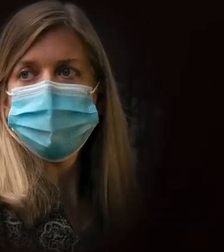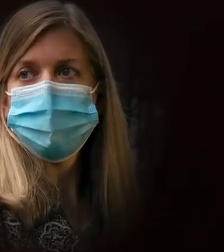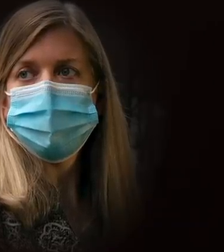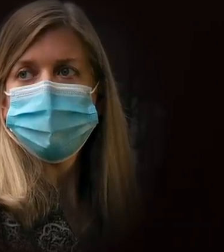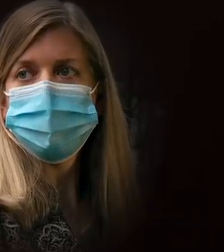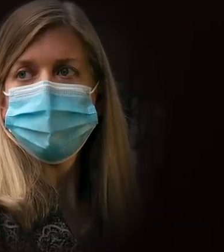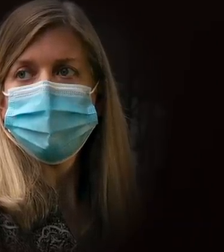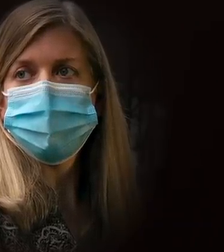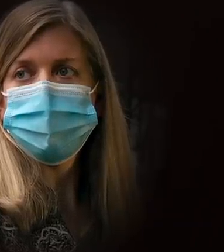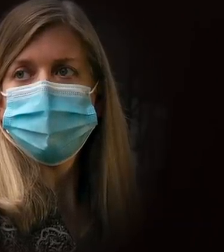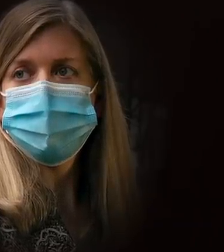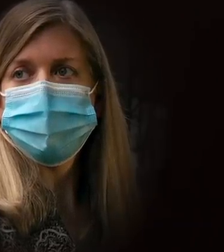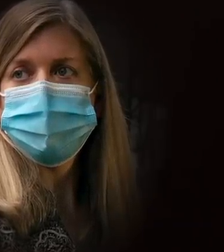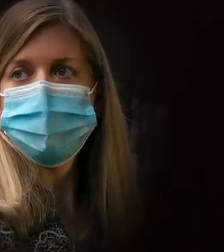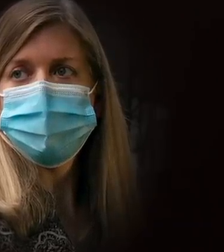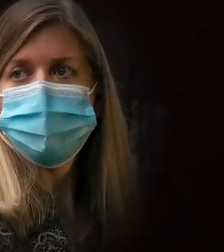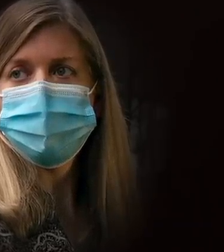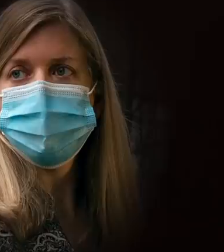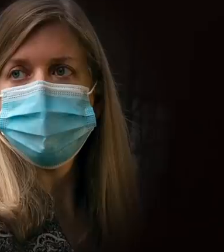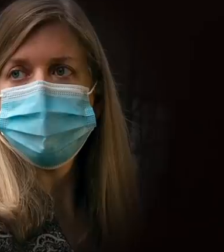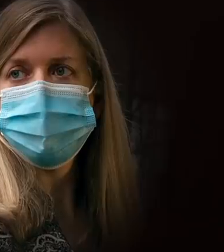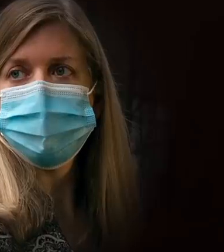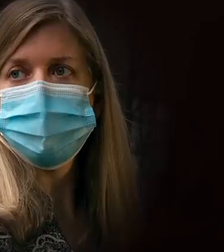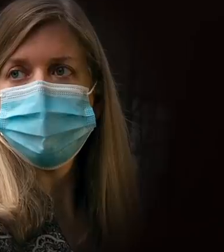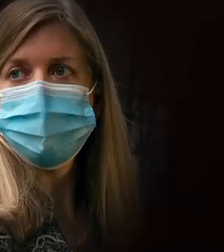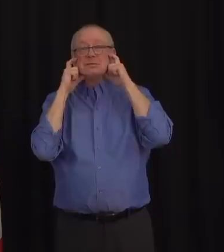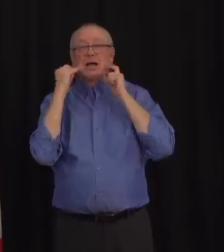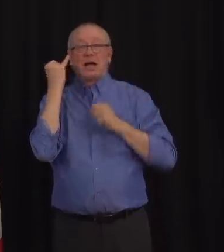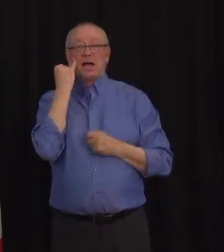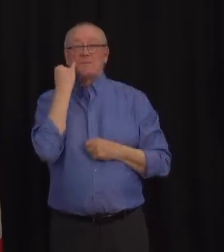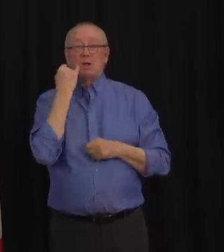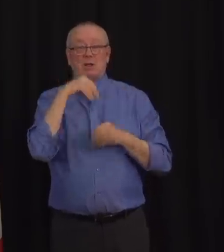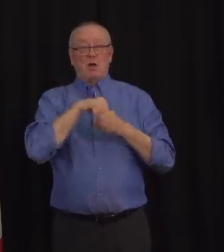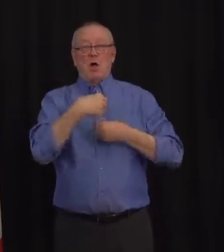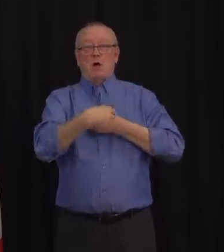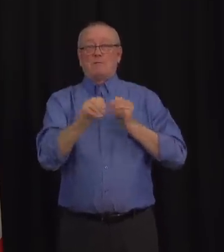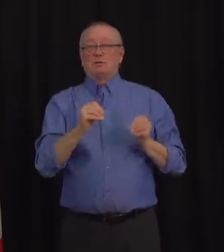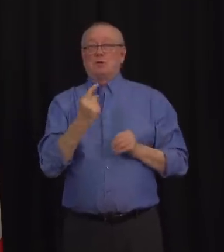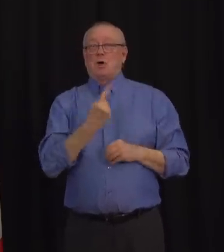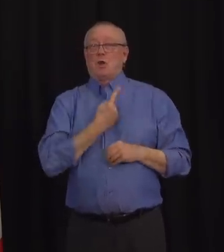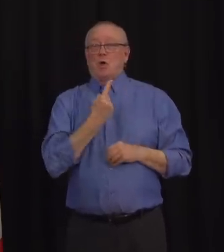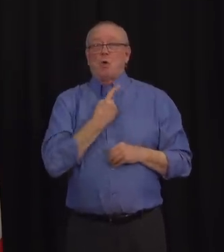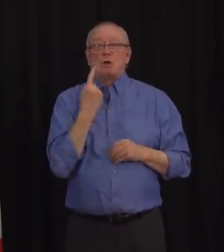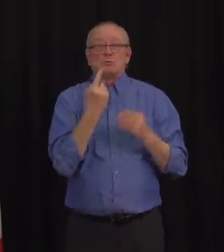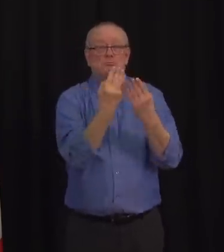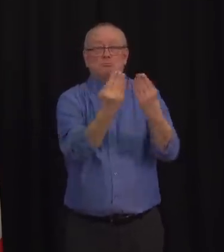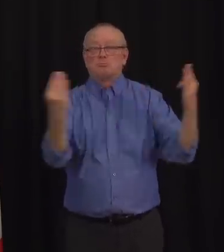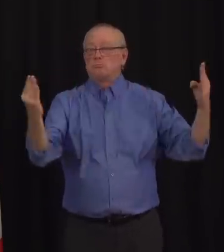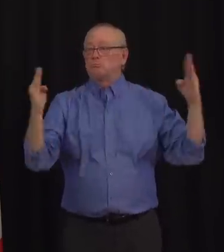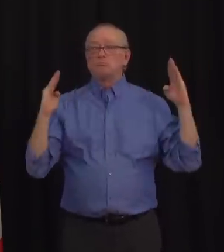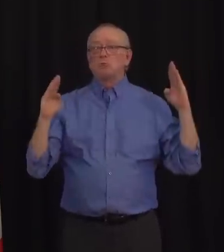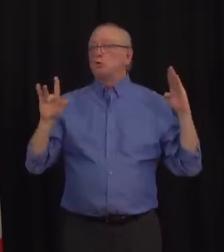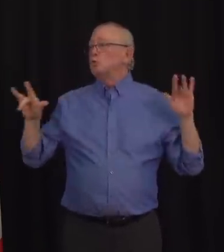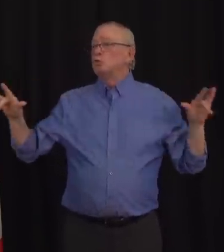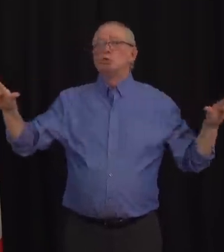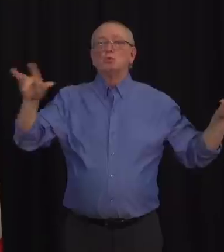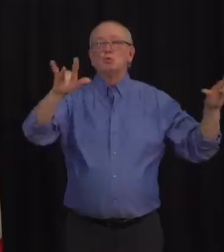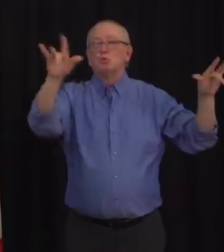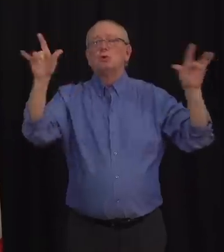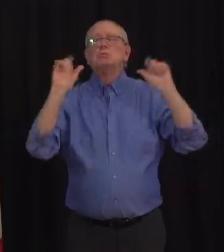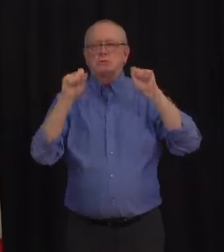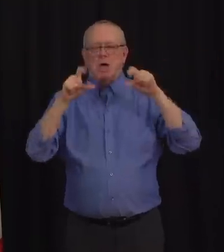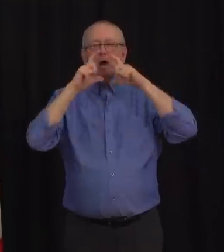workplaces, for except when alone in an office or a cubicle, safely distanced from others, or where an appropriate